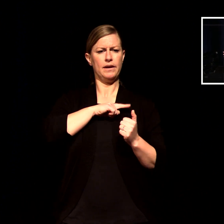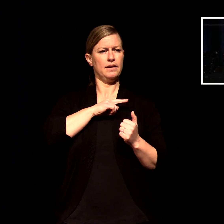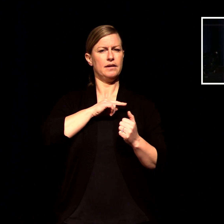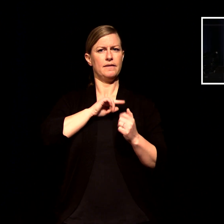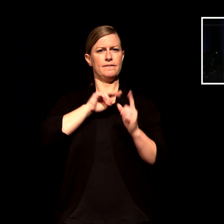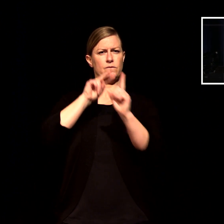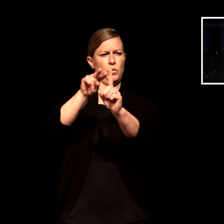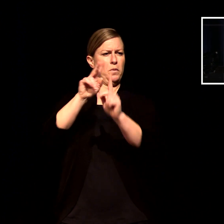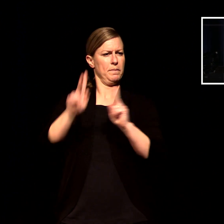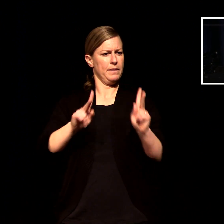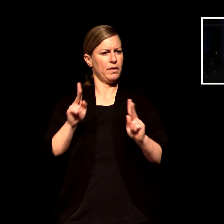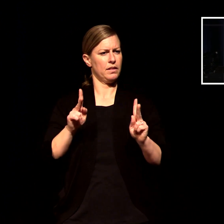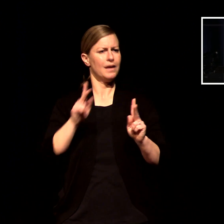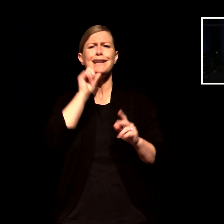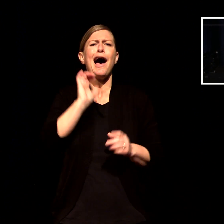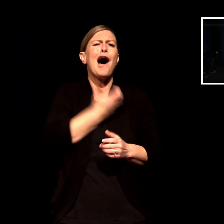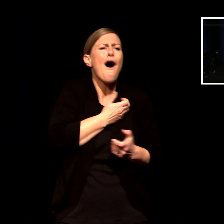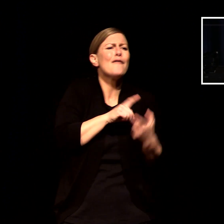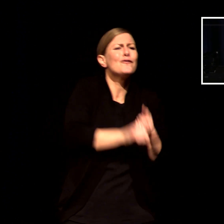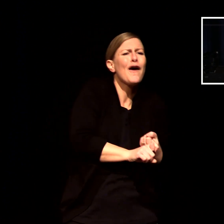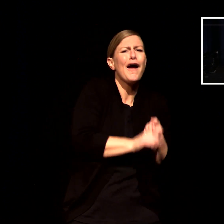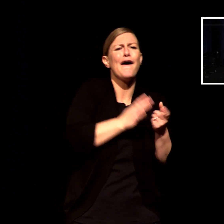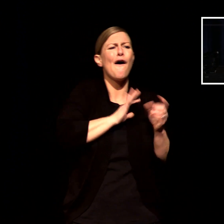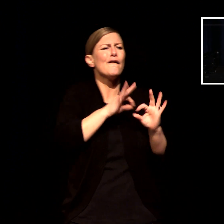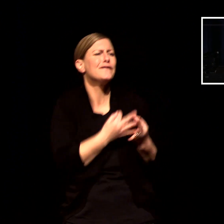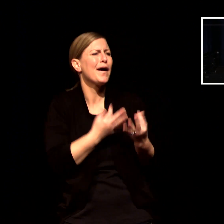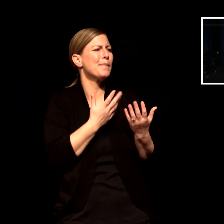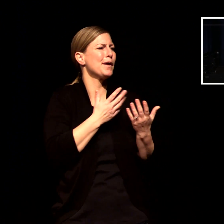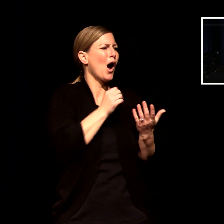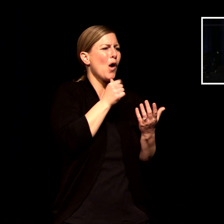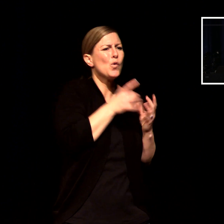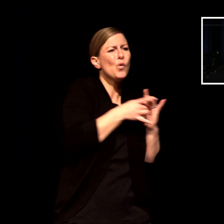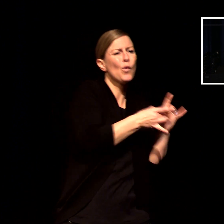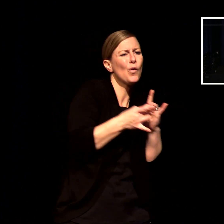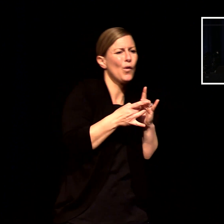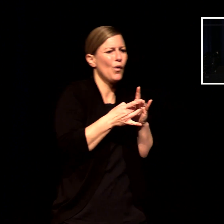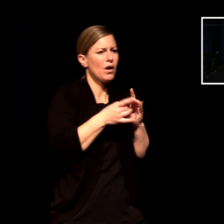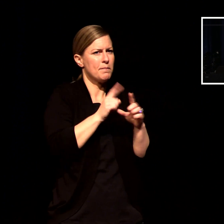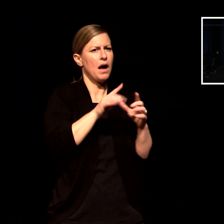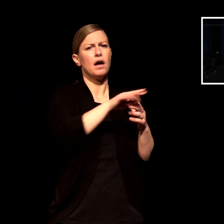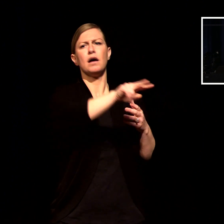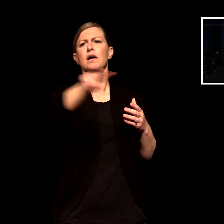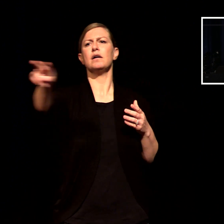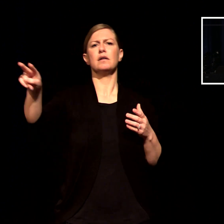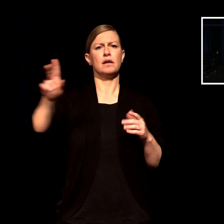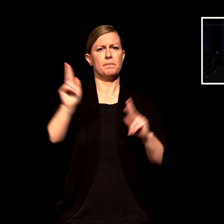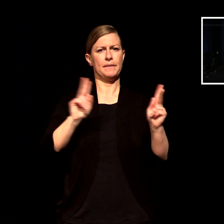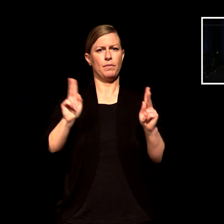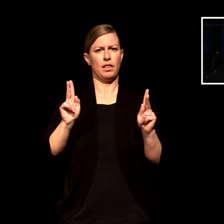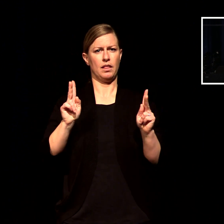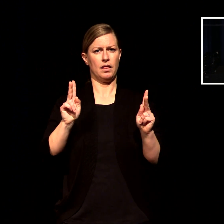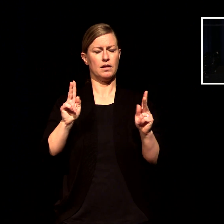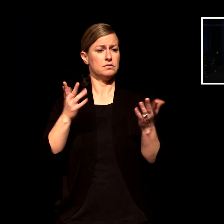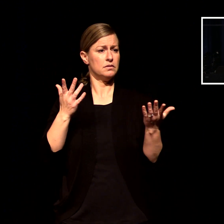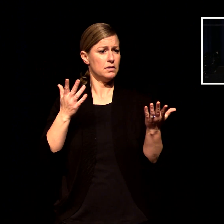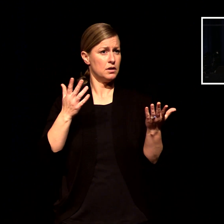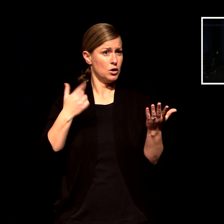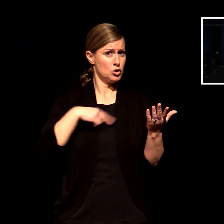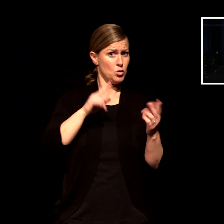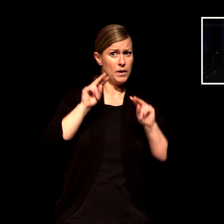in our community in this city in the world do we see them like the pharisees as people